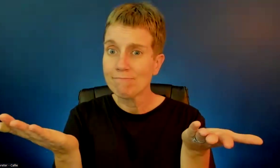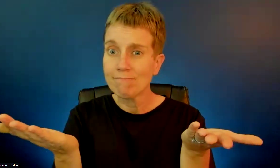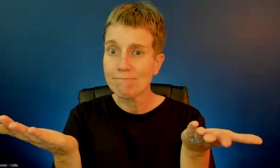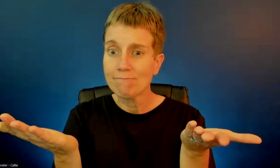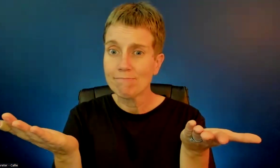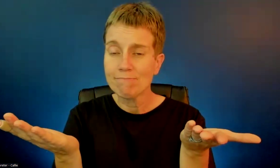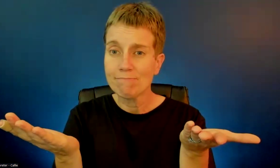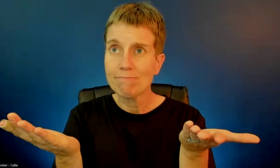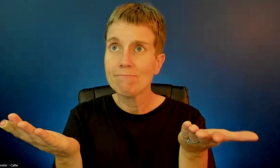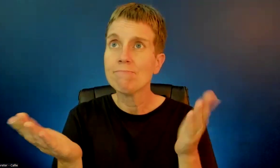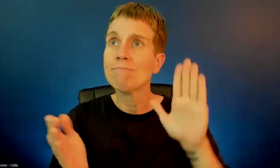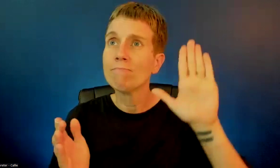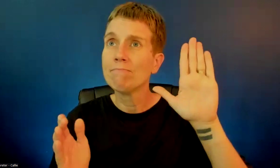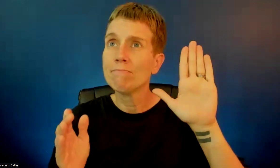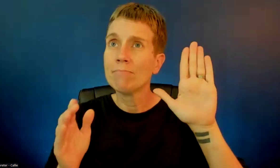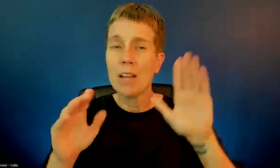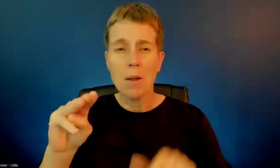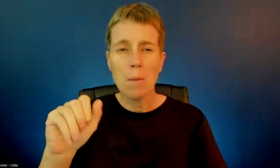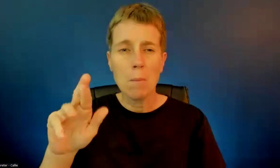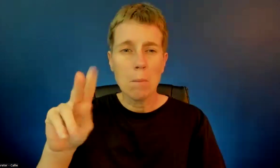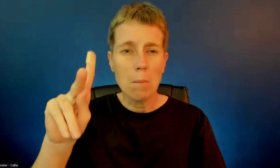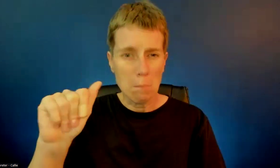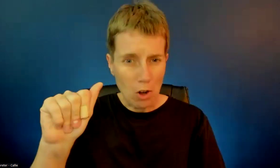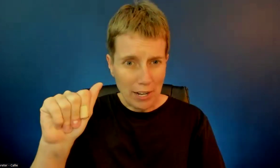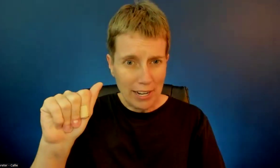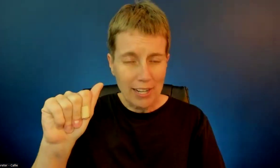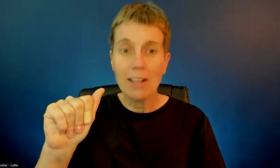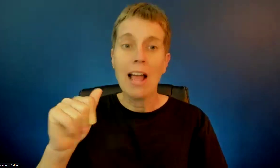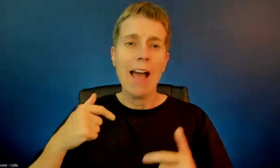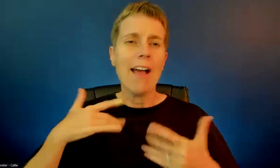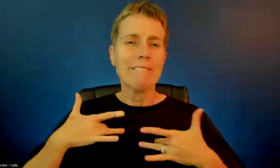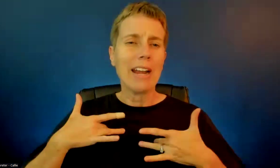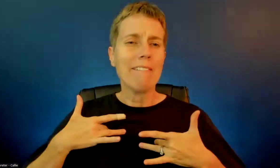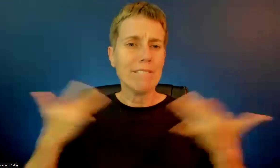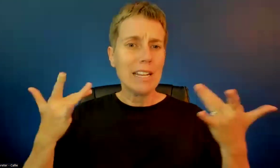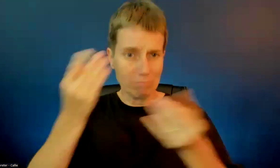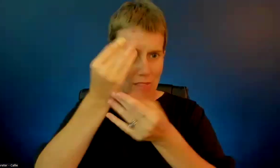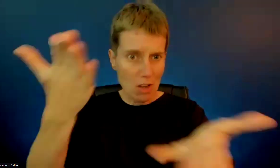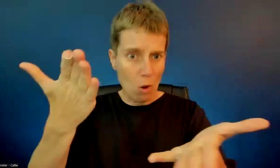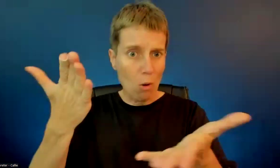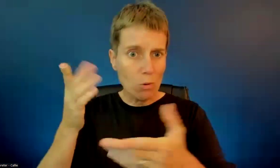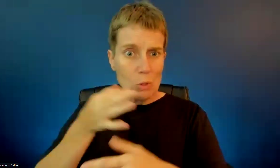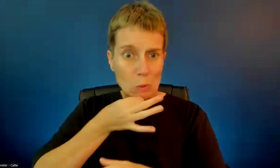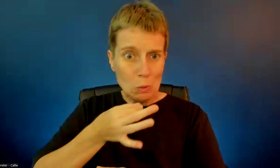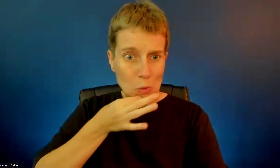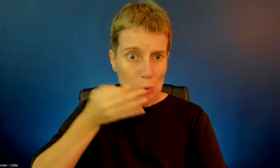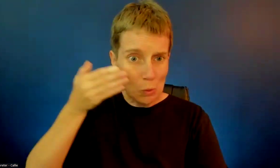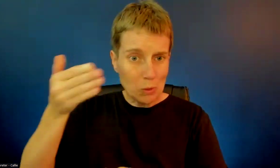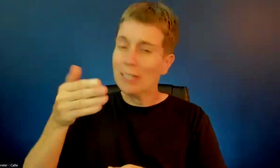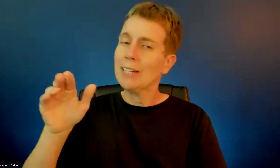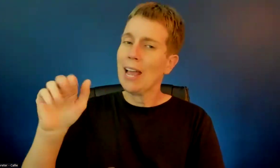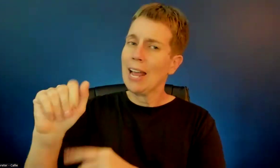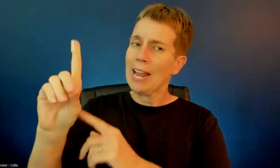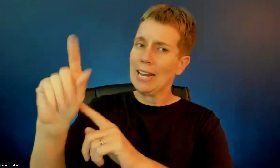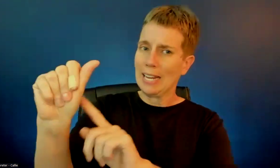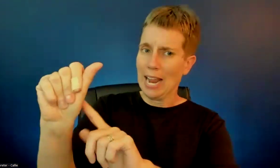I don't have an item of business, but I can share an event that's coming up. What's that? What's It's not ADA specific,